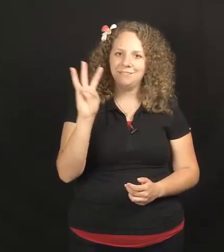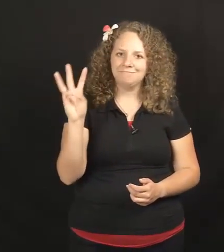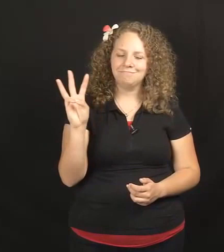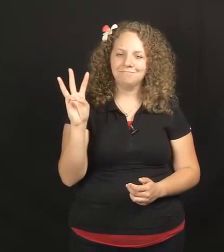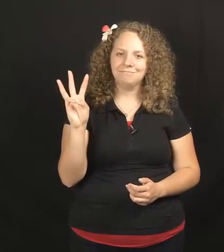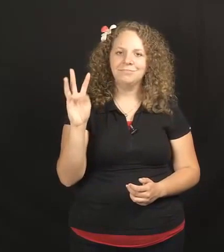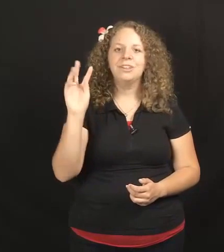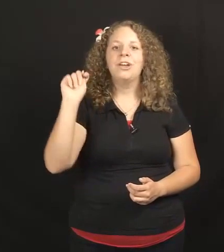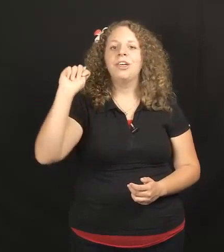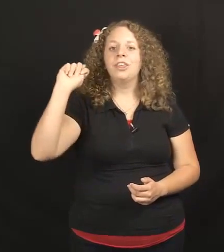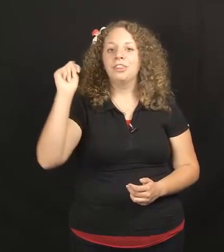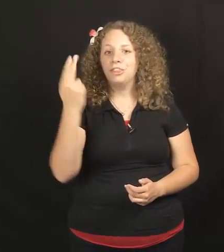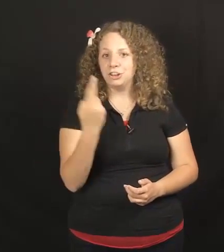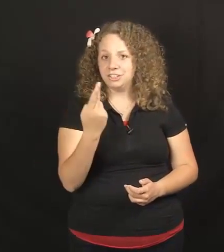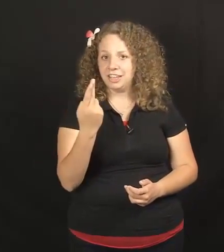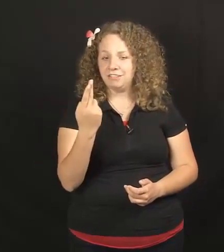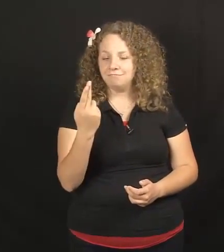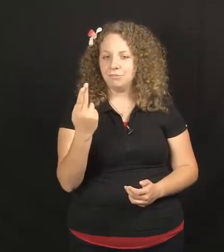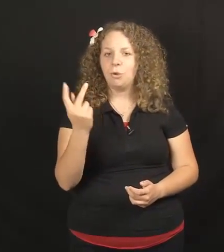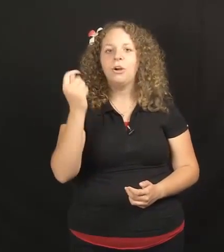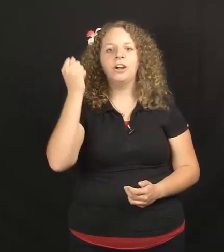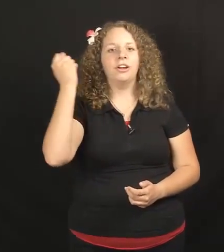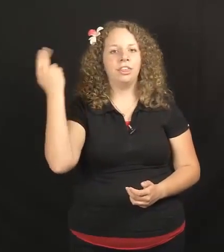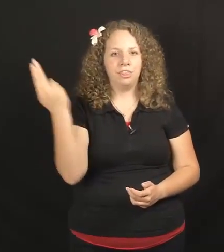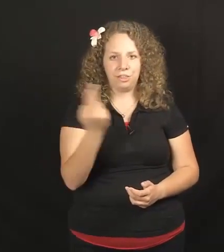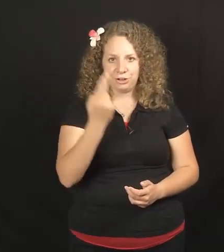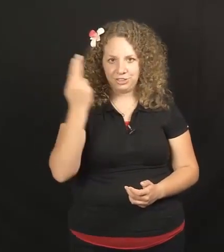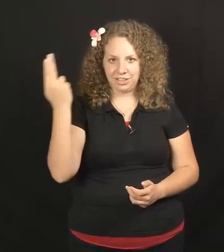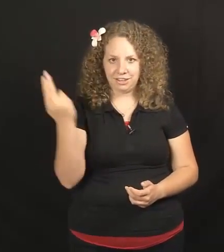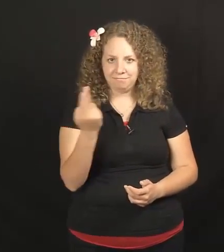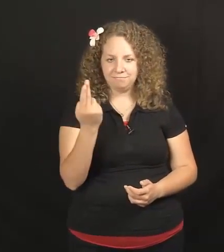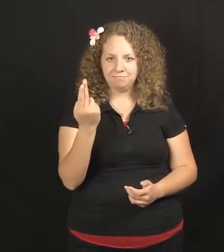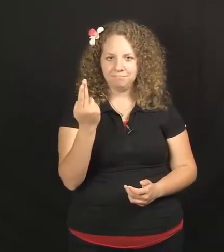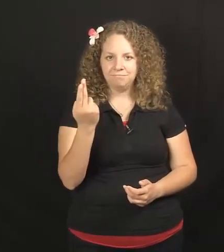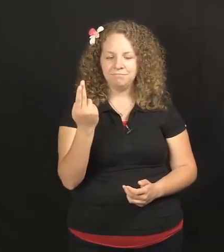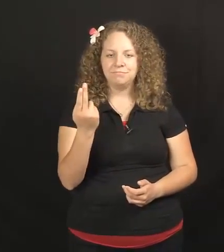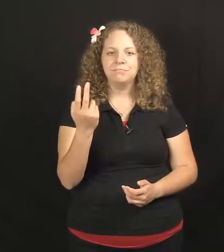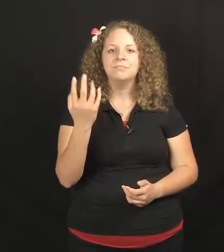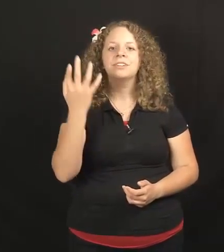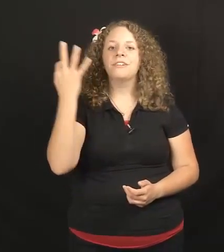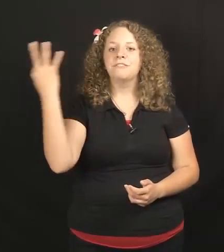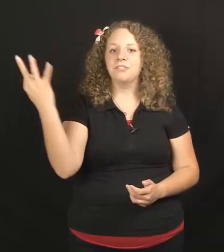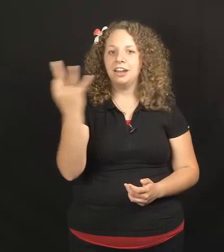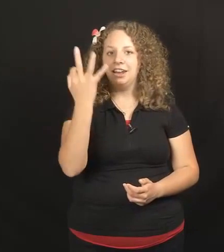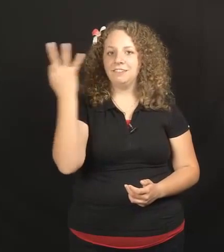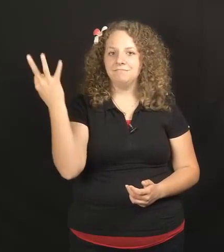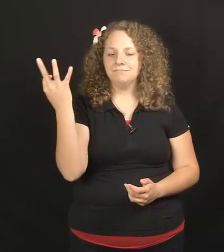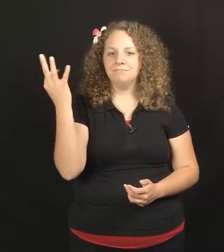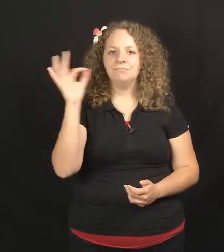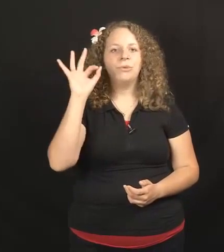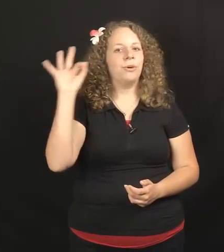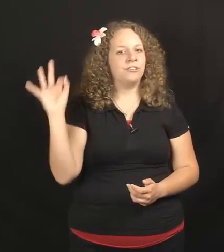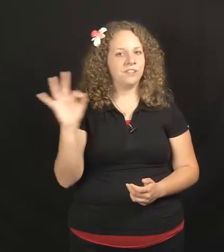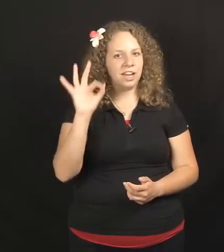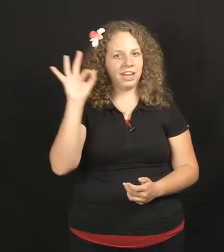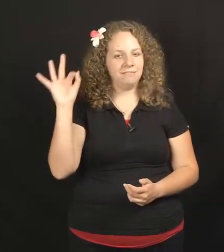Thursday Or Thursday Friday Or Friday